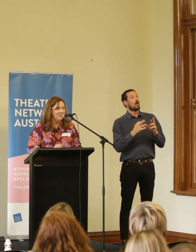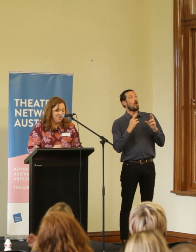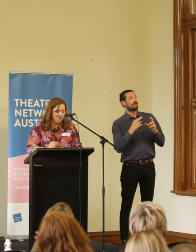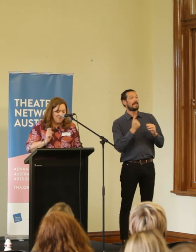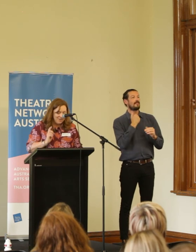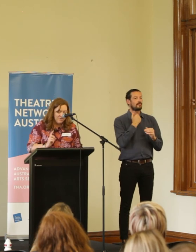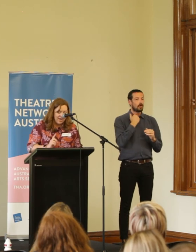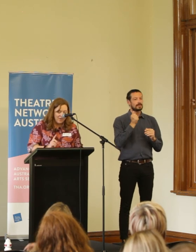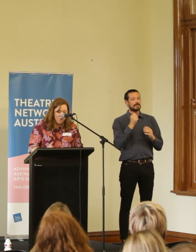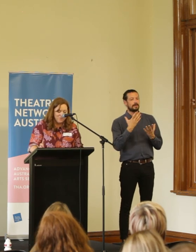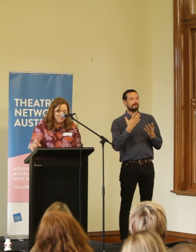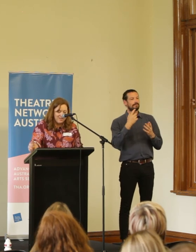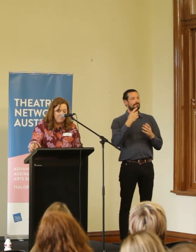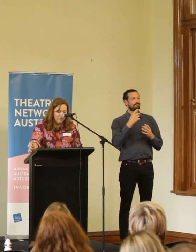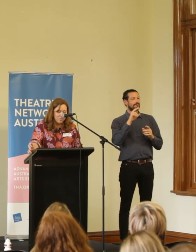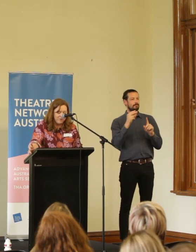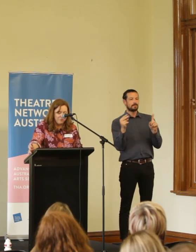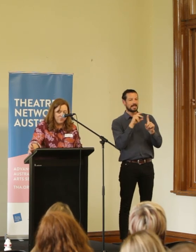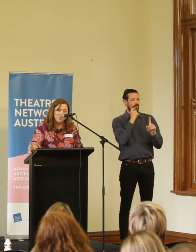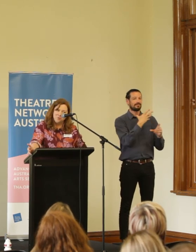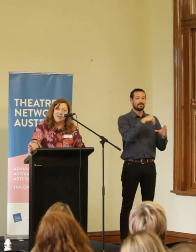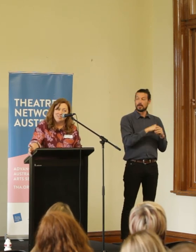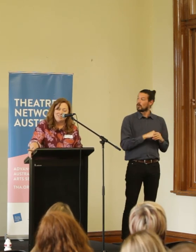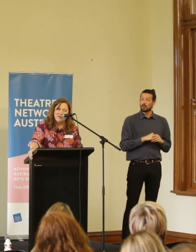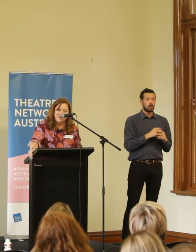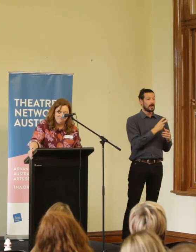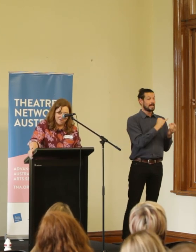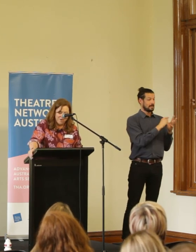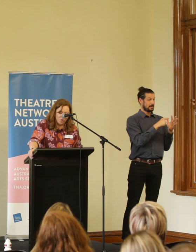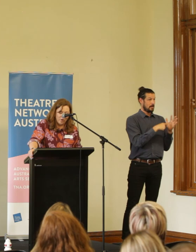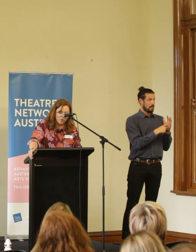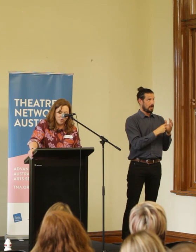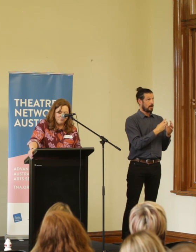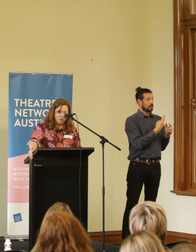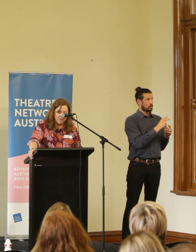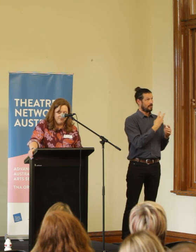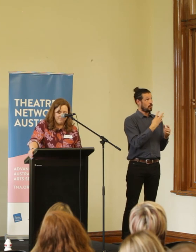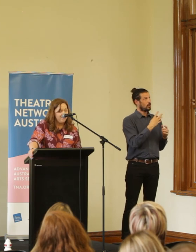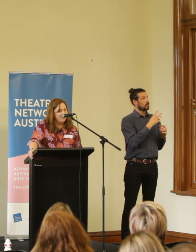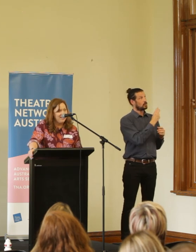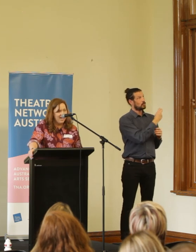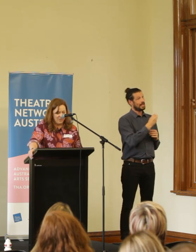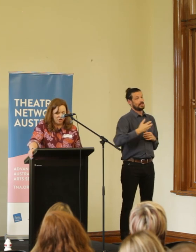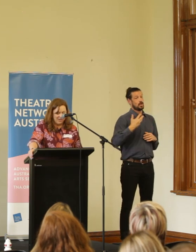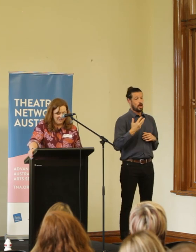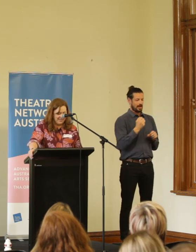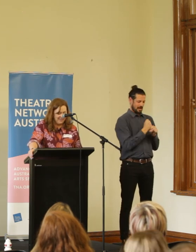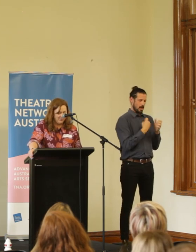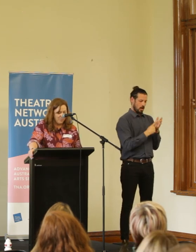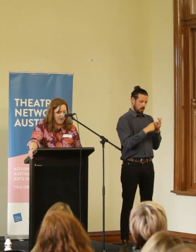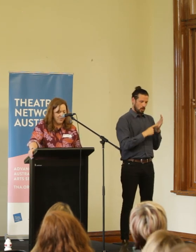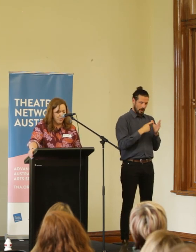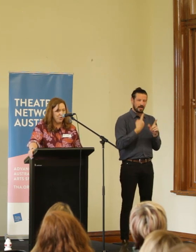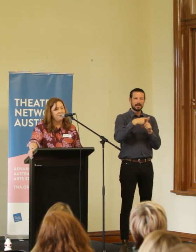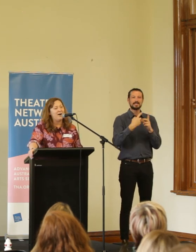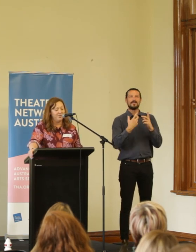fact, given that on September the 24th, 2009, Greta Thunberg and 15 other child leaders